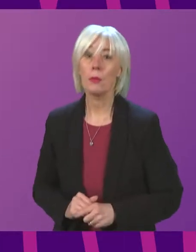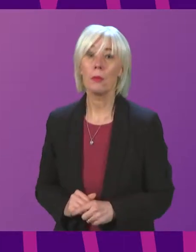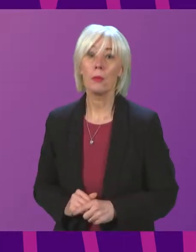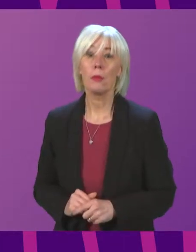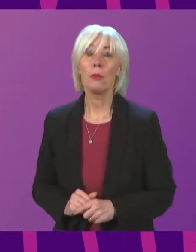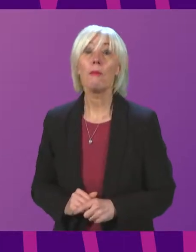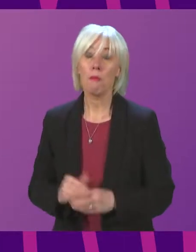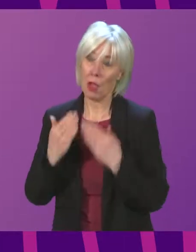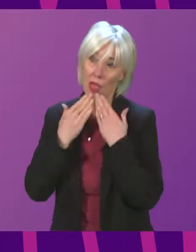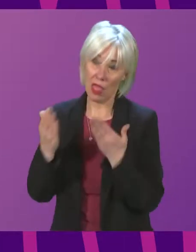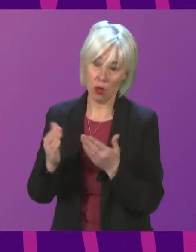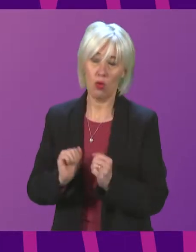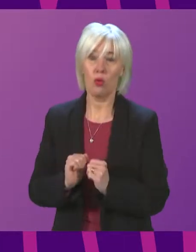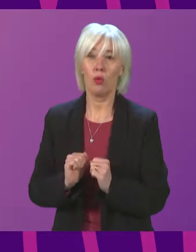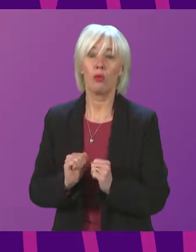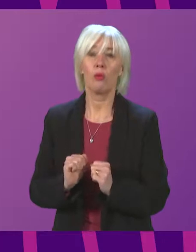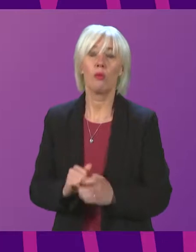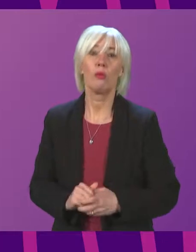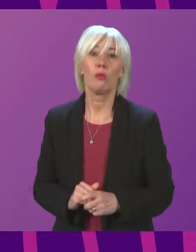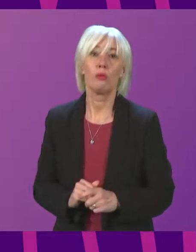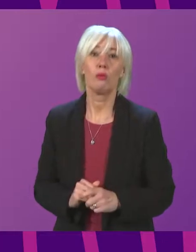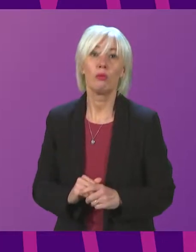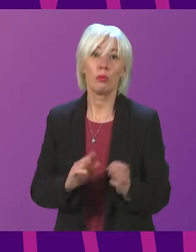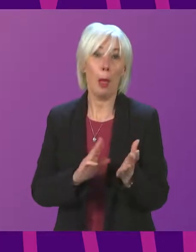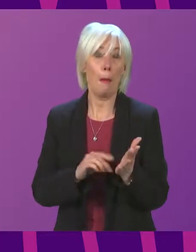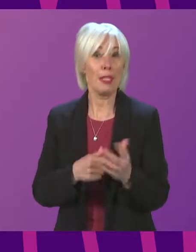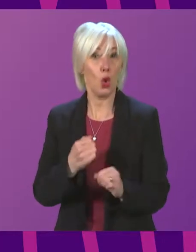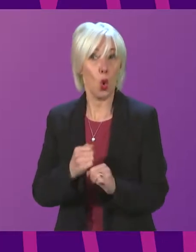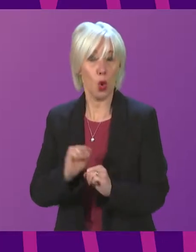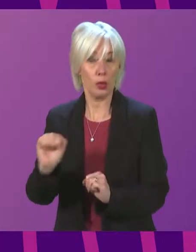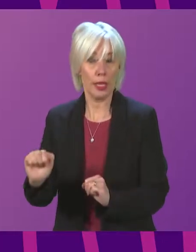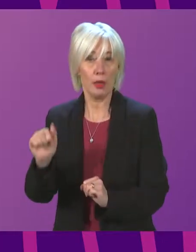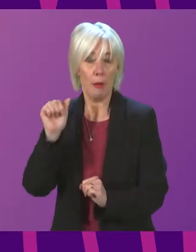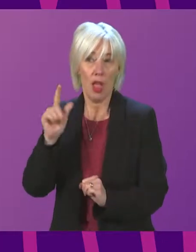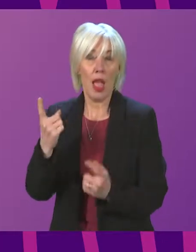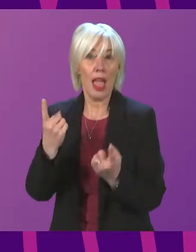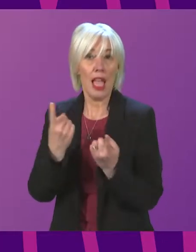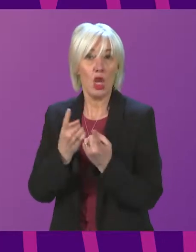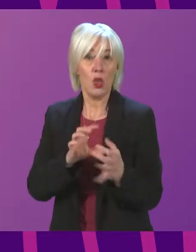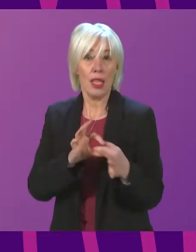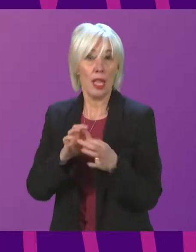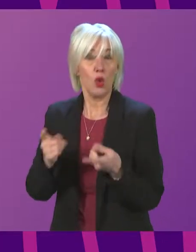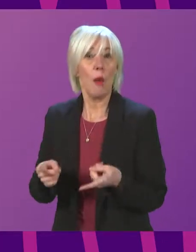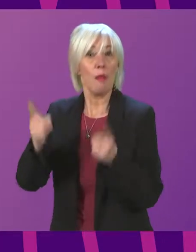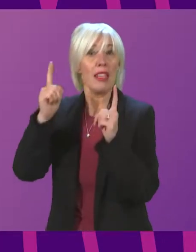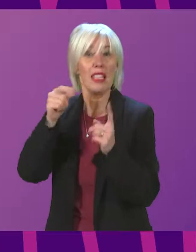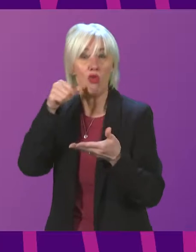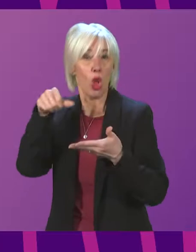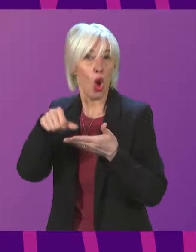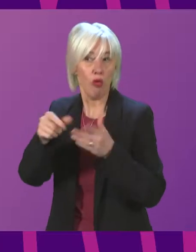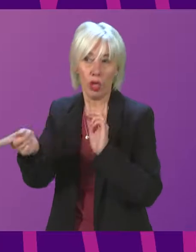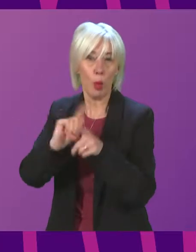Thank you, Mr Golden. Mr Golden may be aware that matters relating to ministerial correspondence